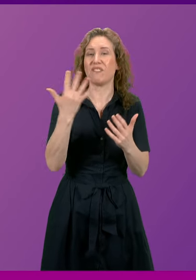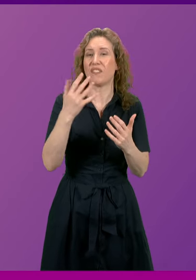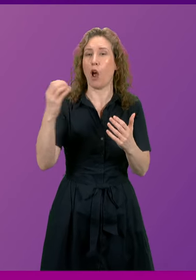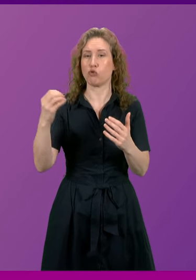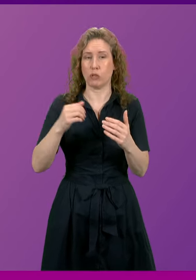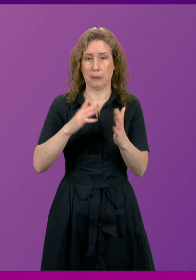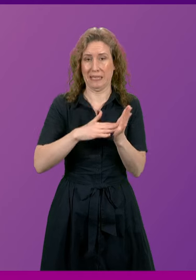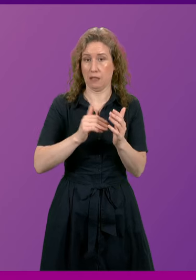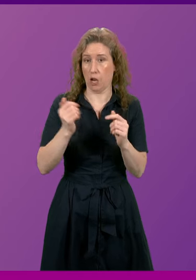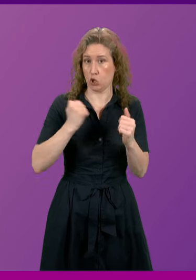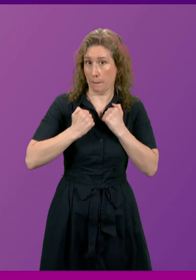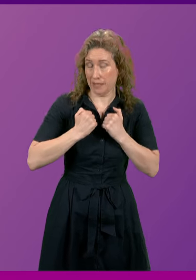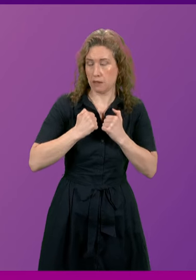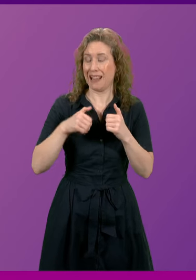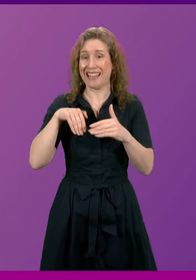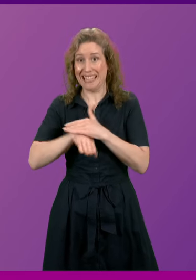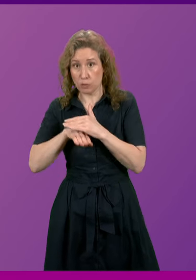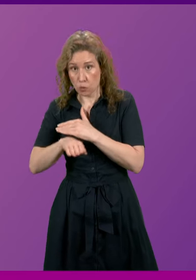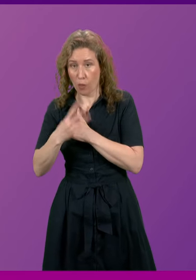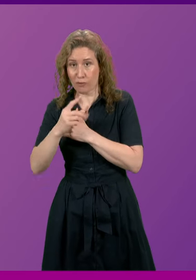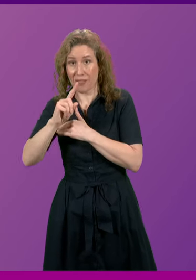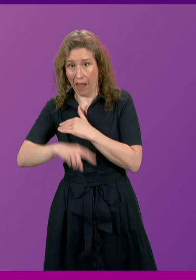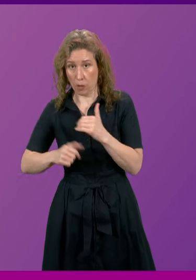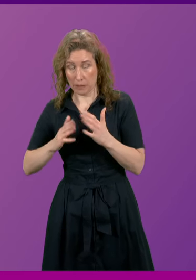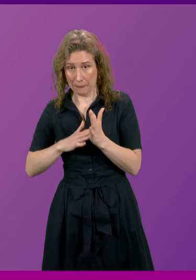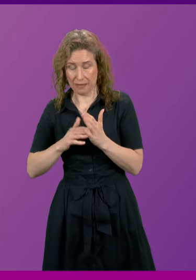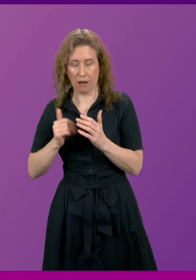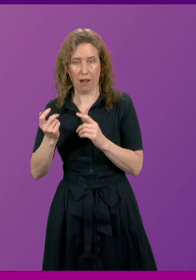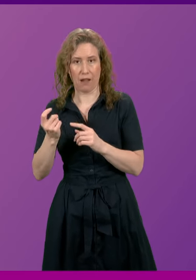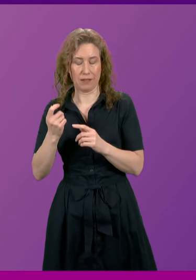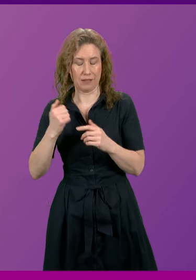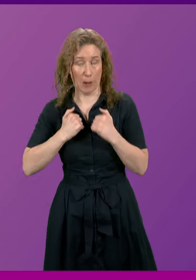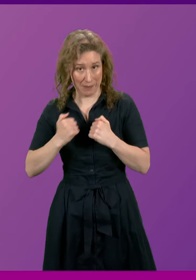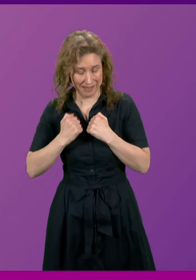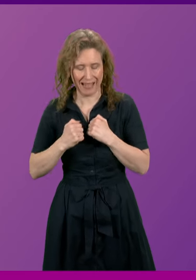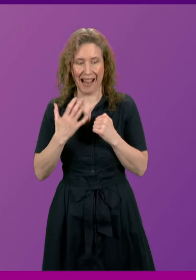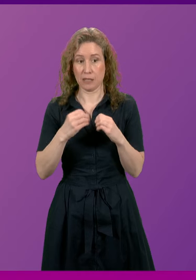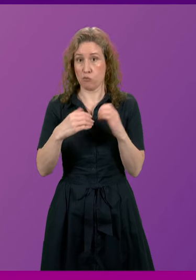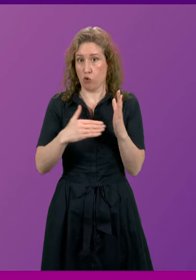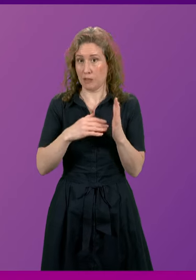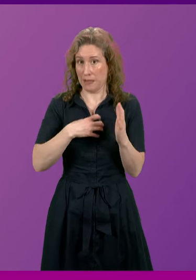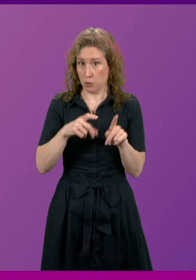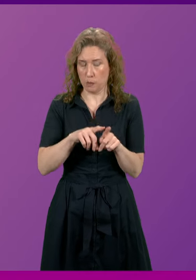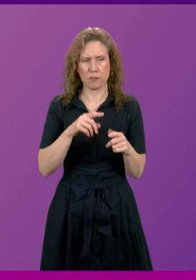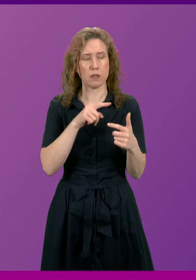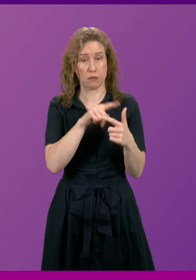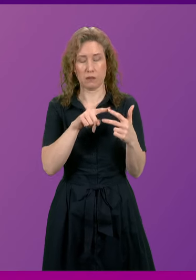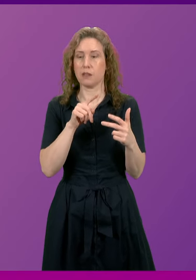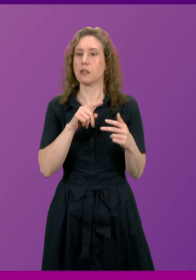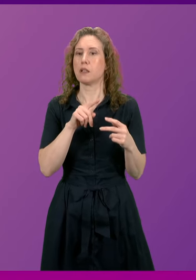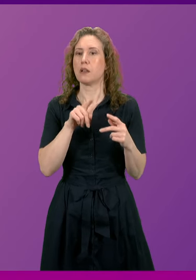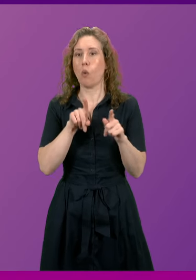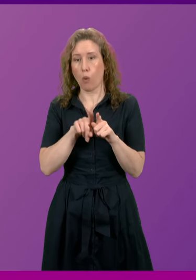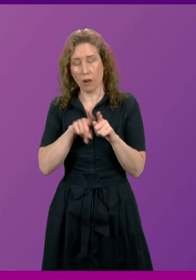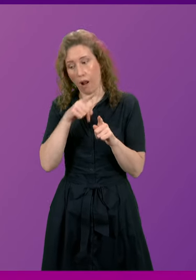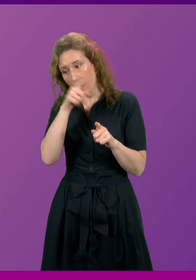He's already the world indoor 3000 metre champion and holds an Olympic bronze medal. Behind him from Griff Mcnorth Neil